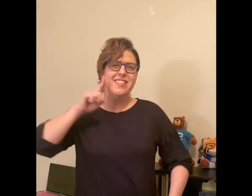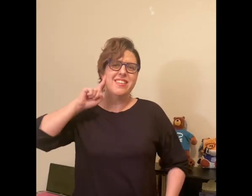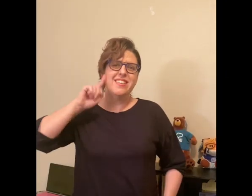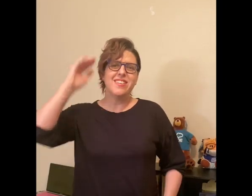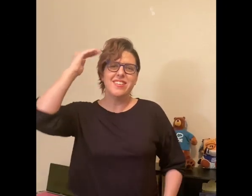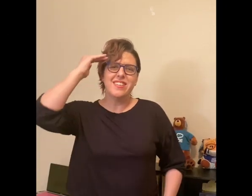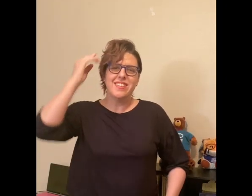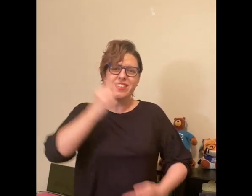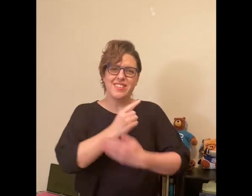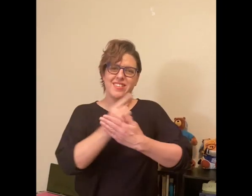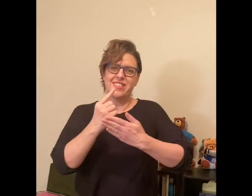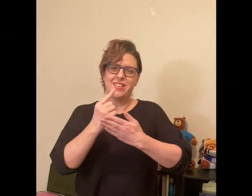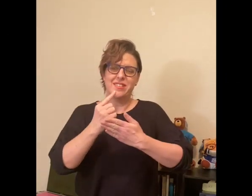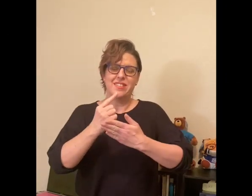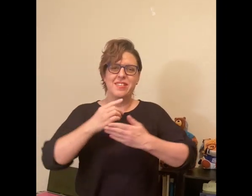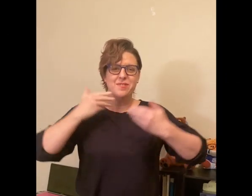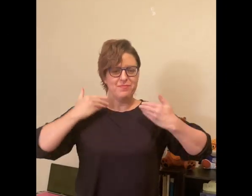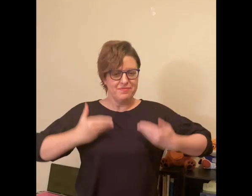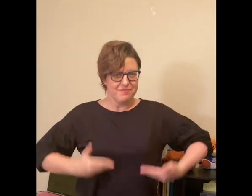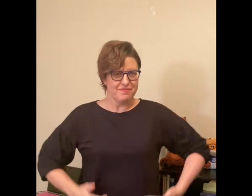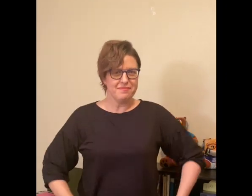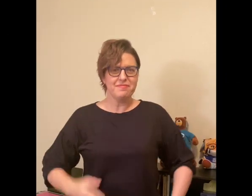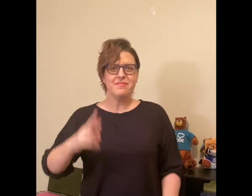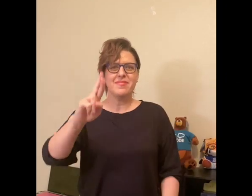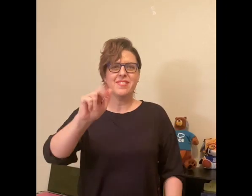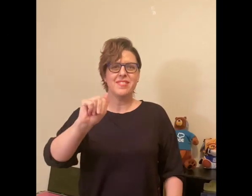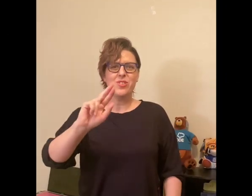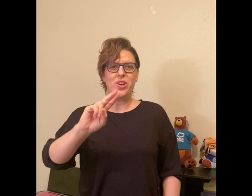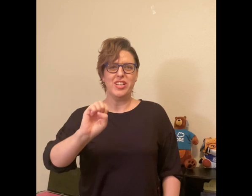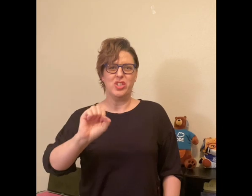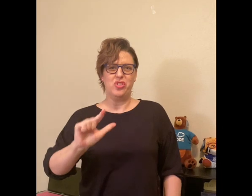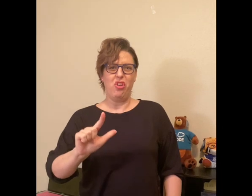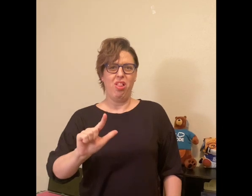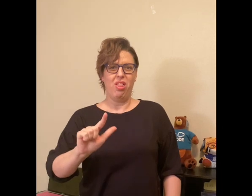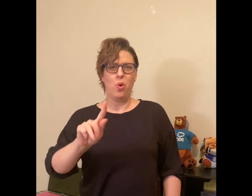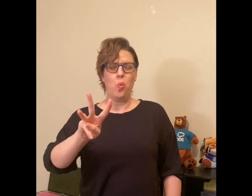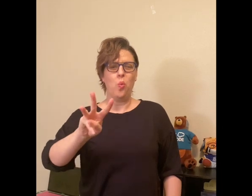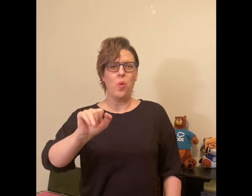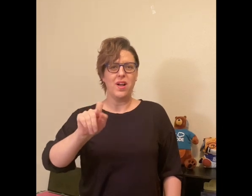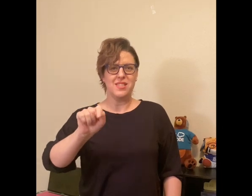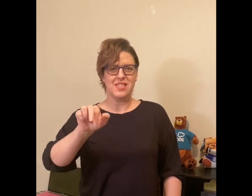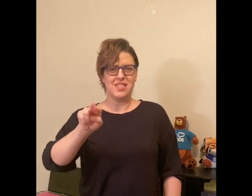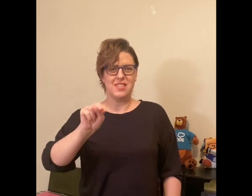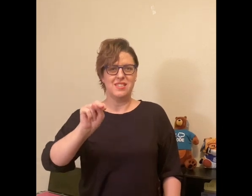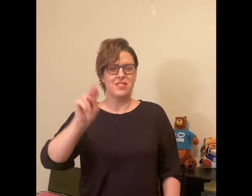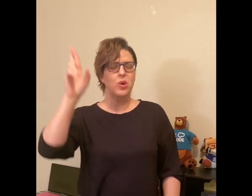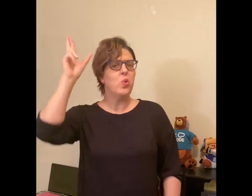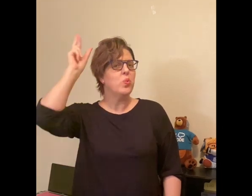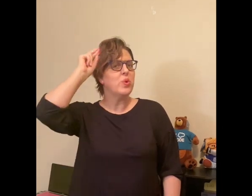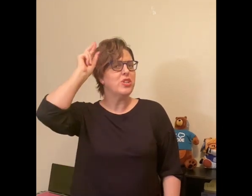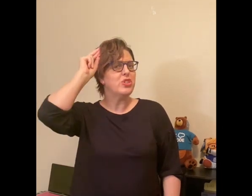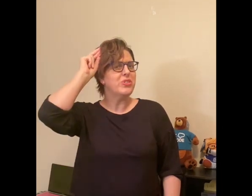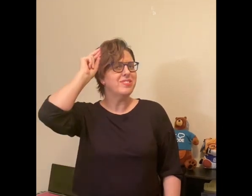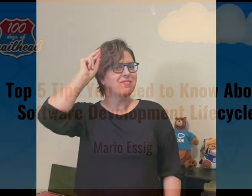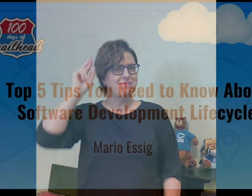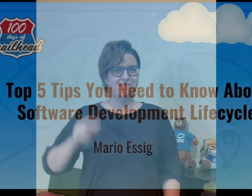Happy Deaf Awareness Week! My name is Rachel Watson and this is my sign name.